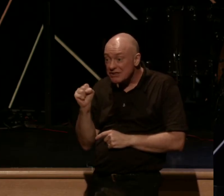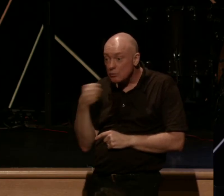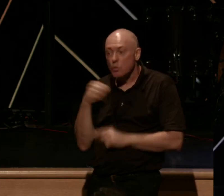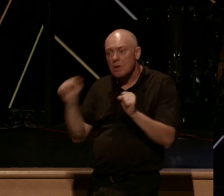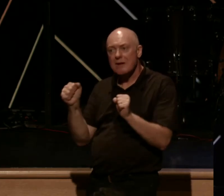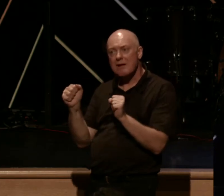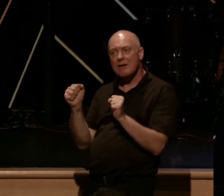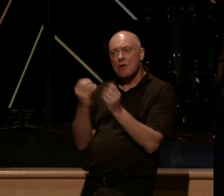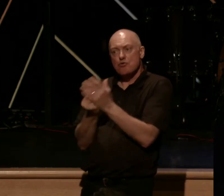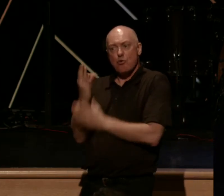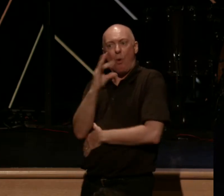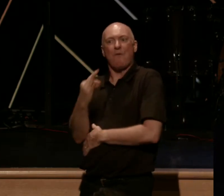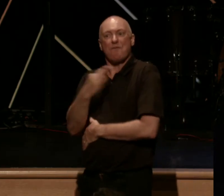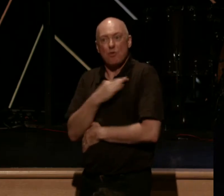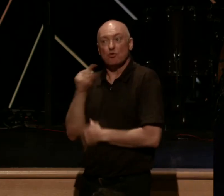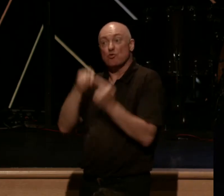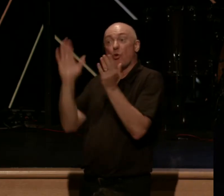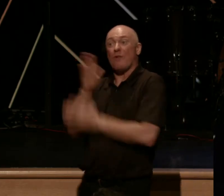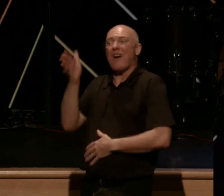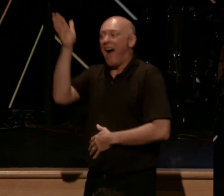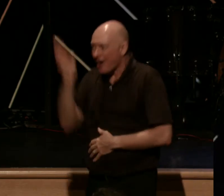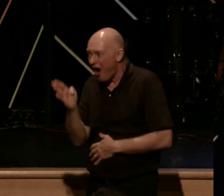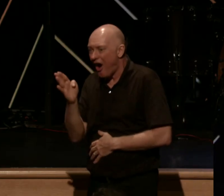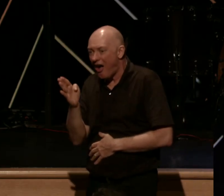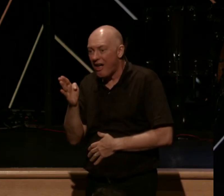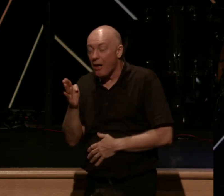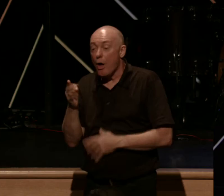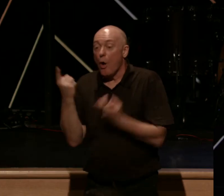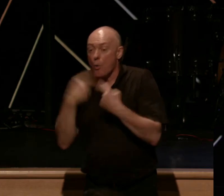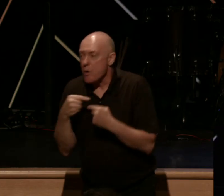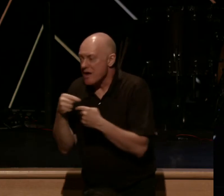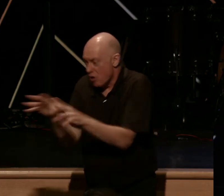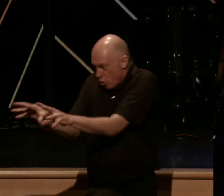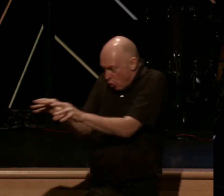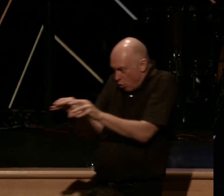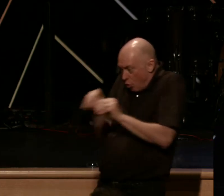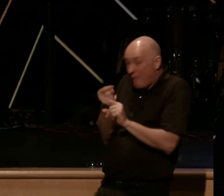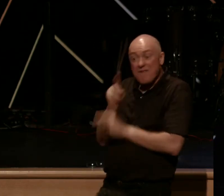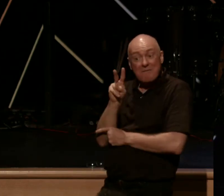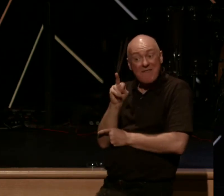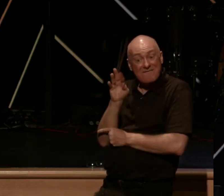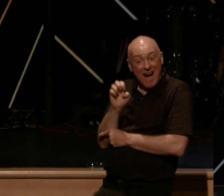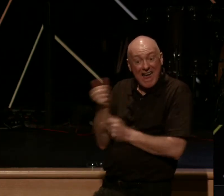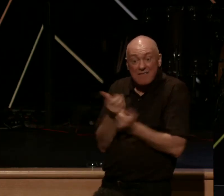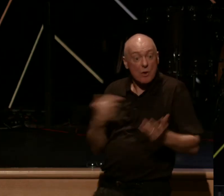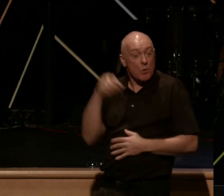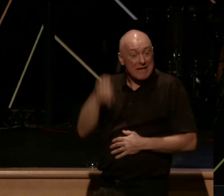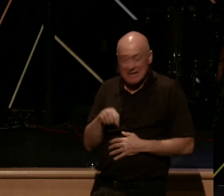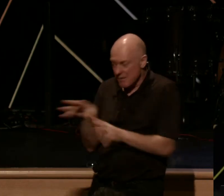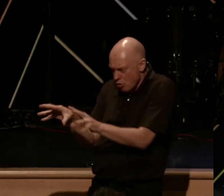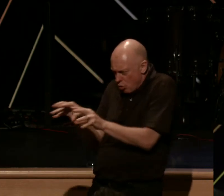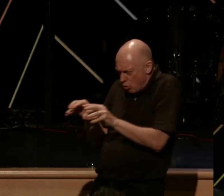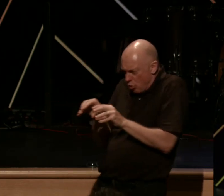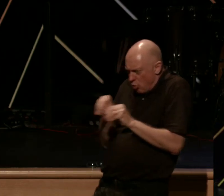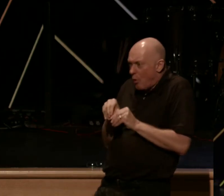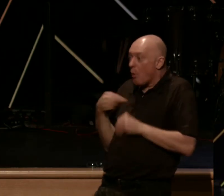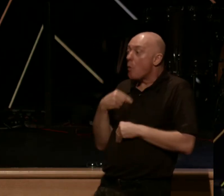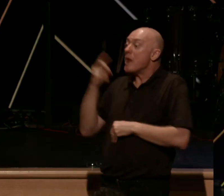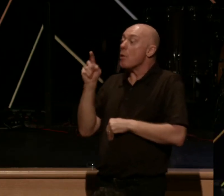We can bear fruit that glorifies God as we draw from the vine everything that we need. We are totally 100% dependent